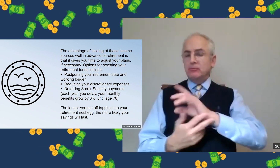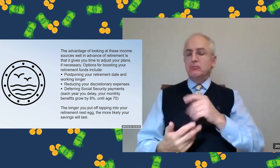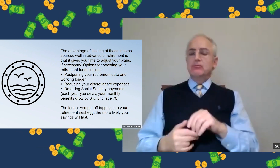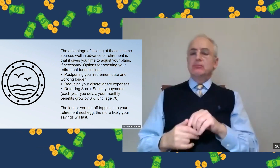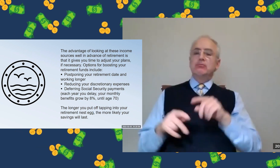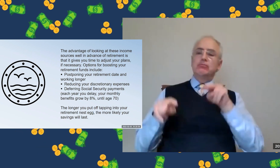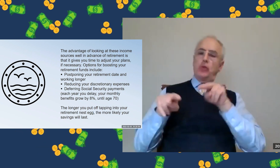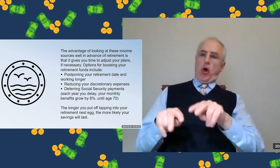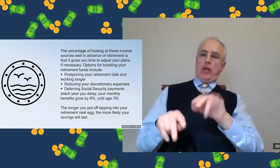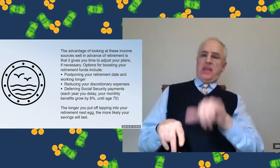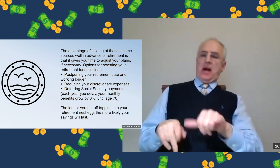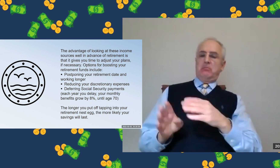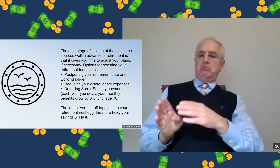you have to think through your options.